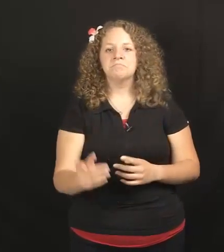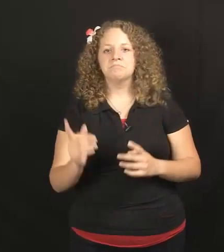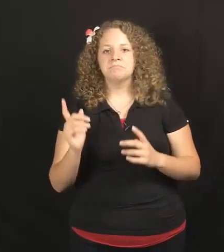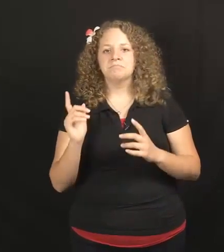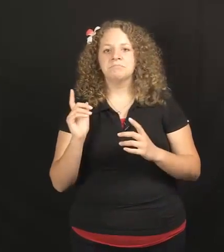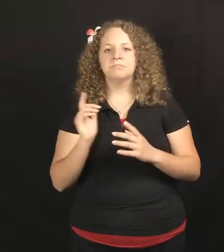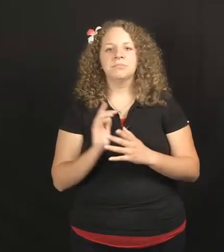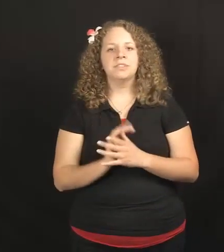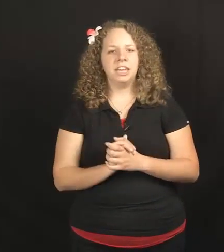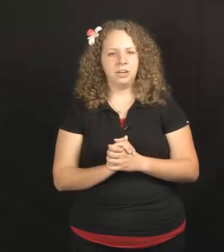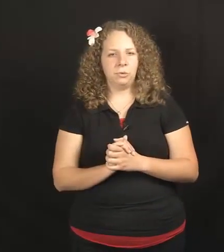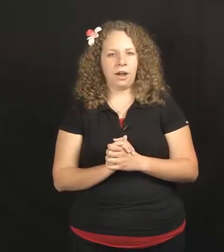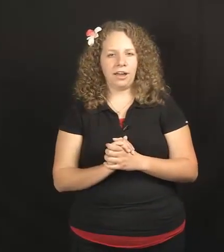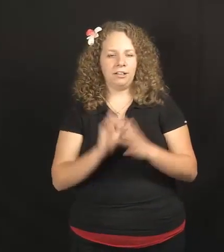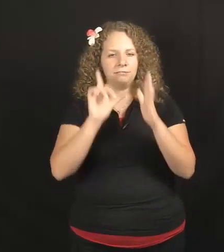In a while